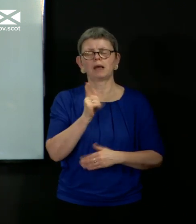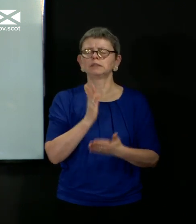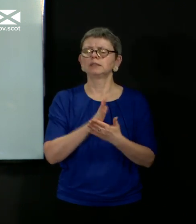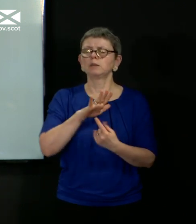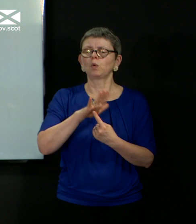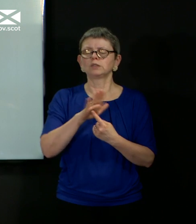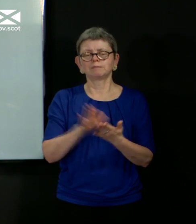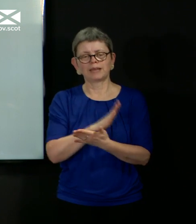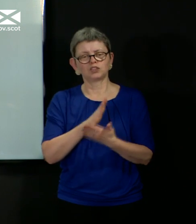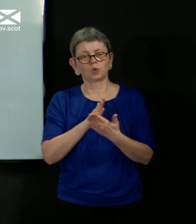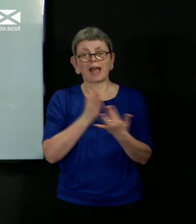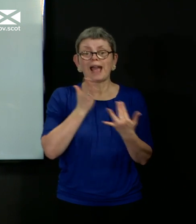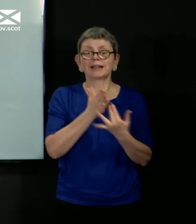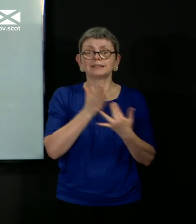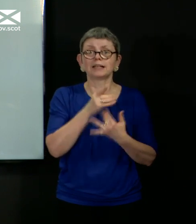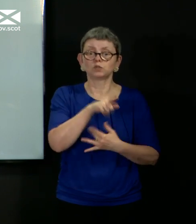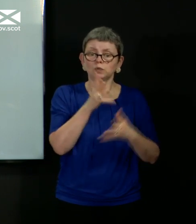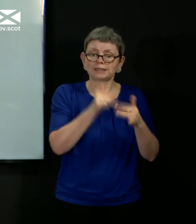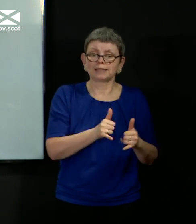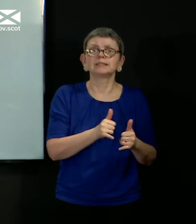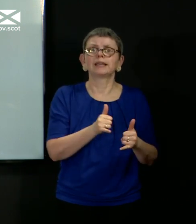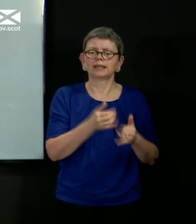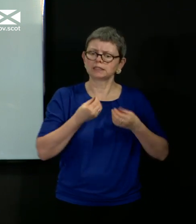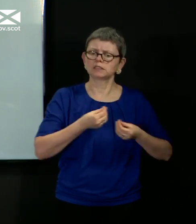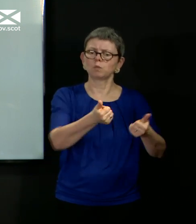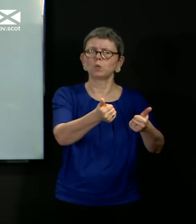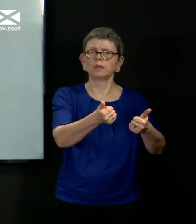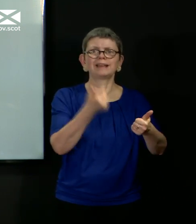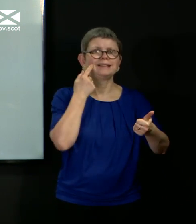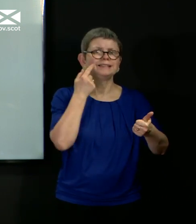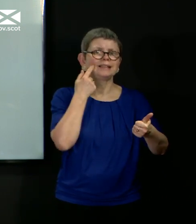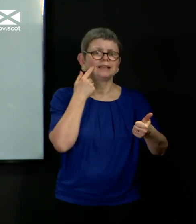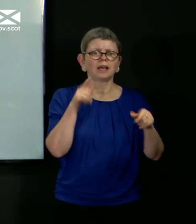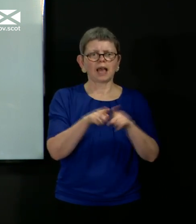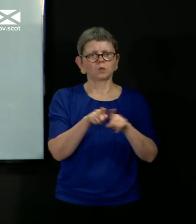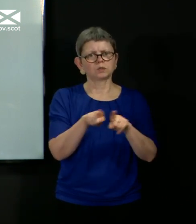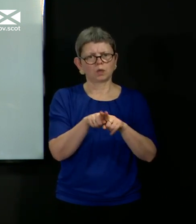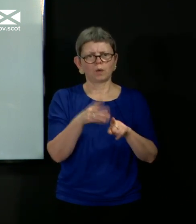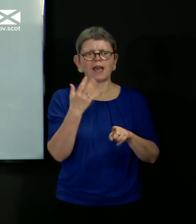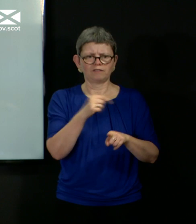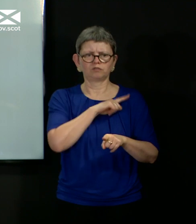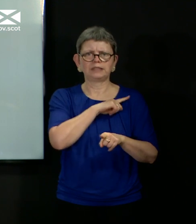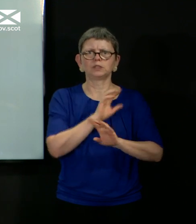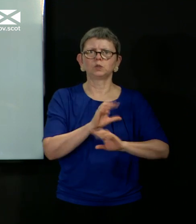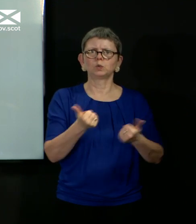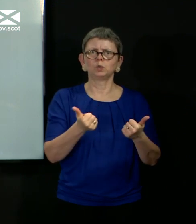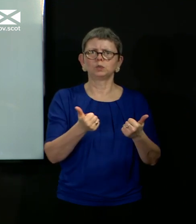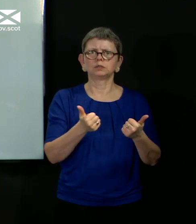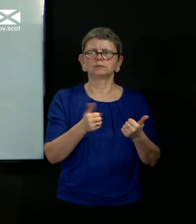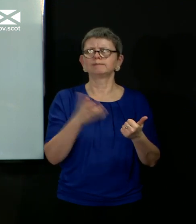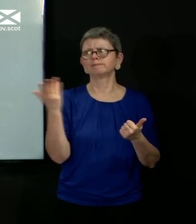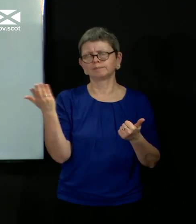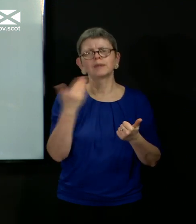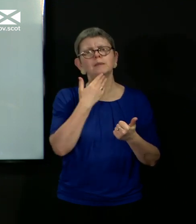smooth and straightforward and with a purpose, as both the CMO and First Minister have said, that the point of